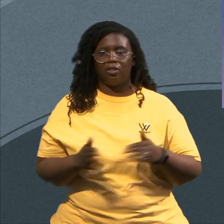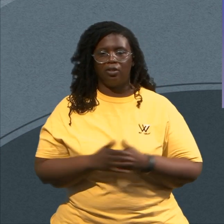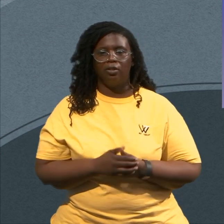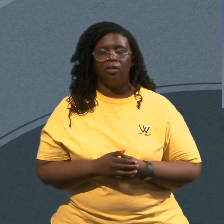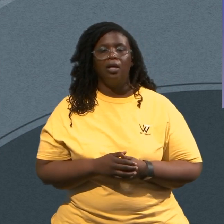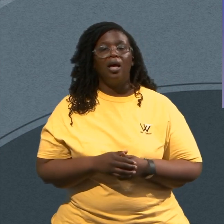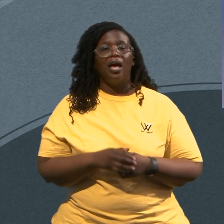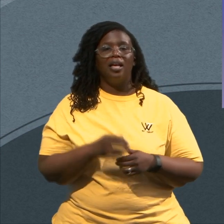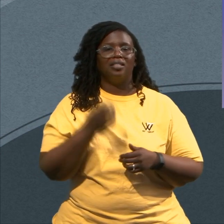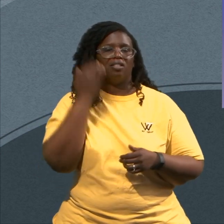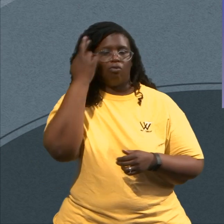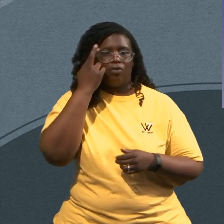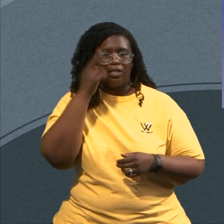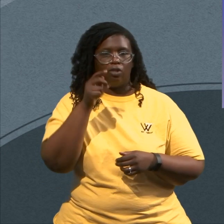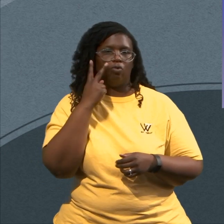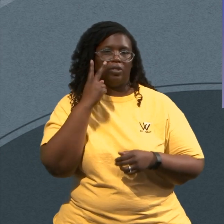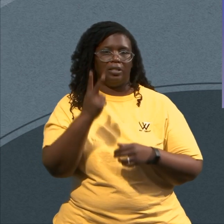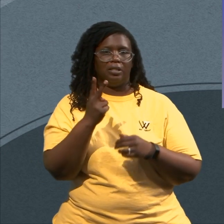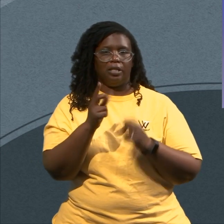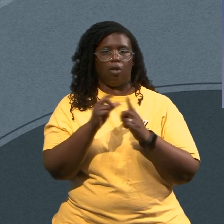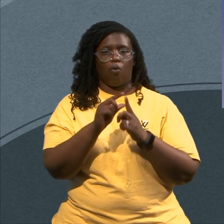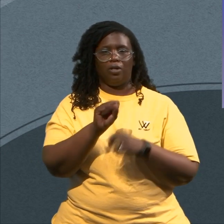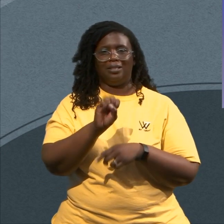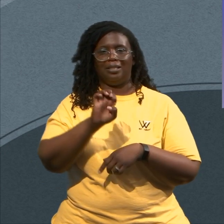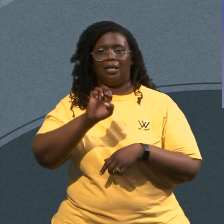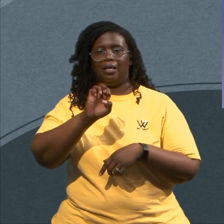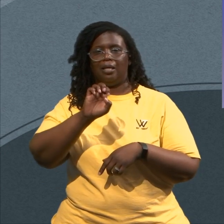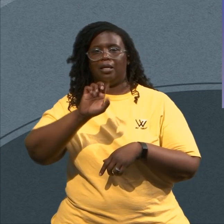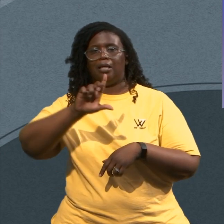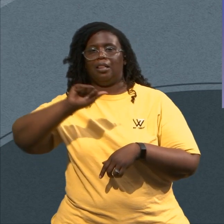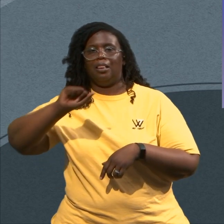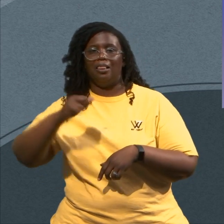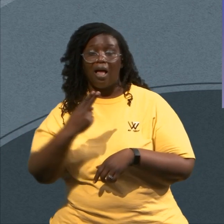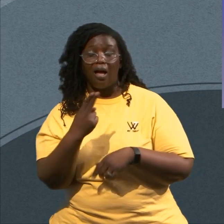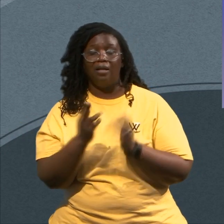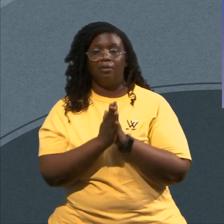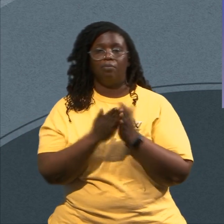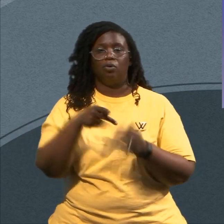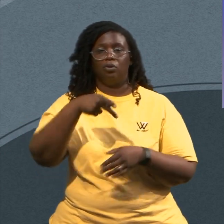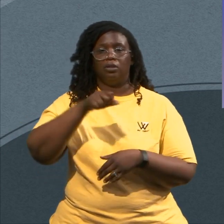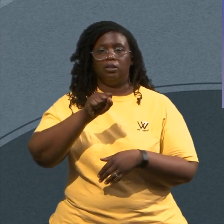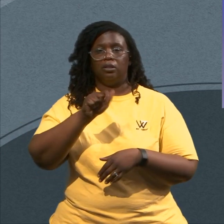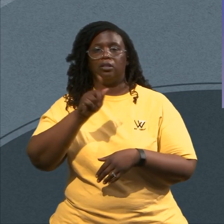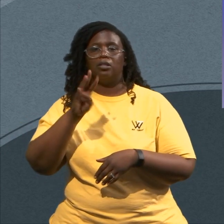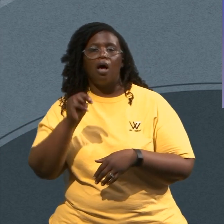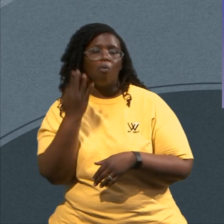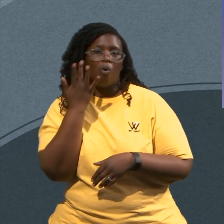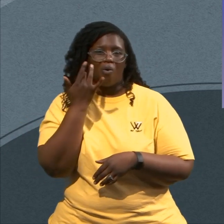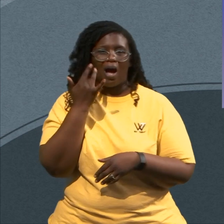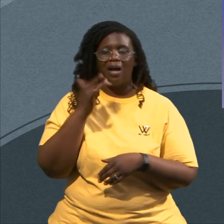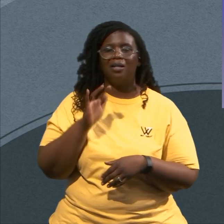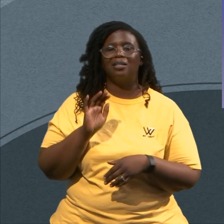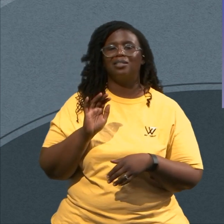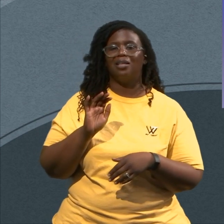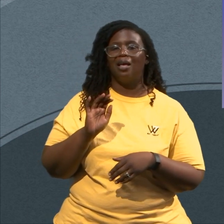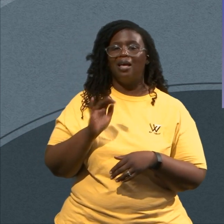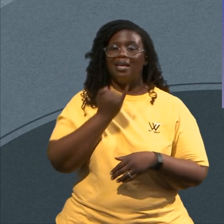of Psalms Because Psalms Was the hymn book For Israel This one See we read them